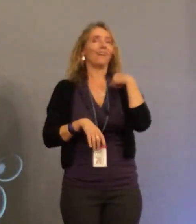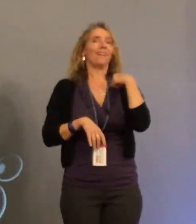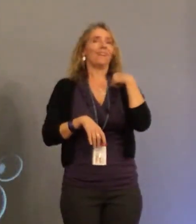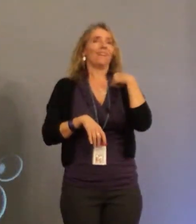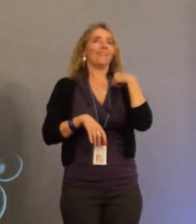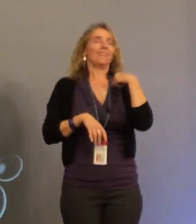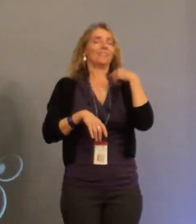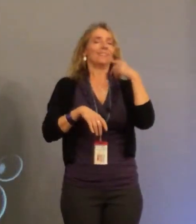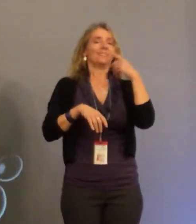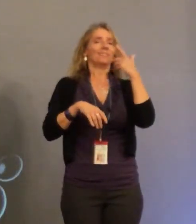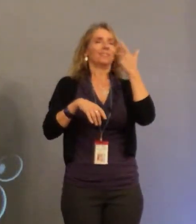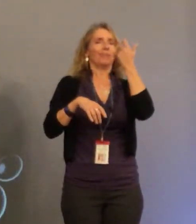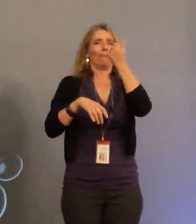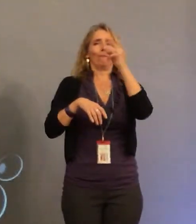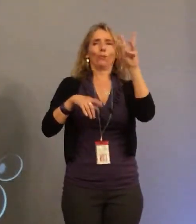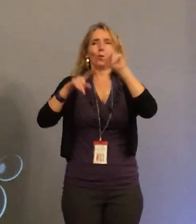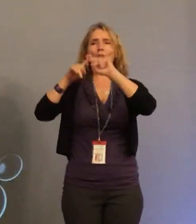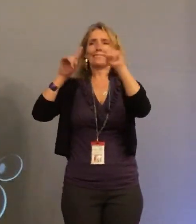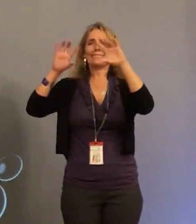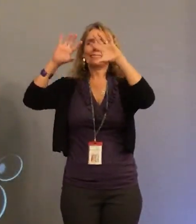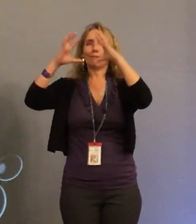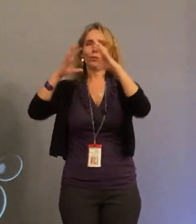afternoon to celebrate Don's life. Okay.